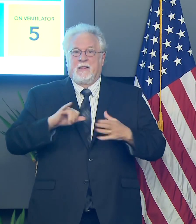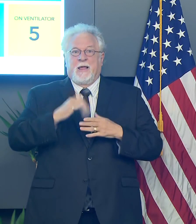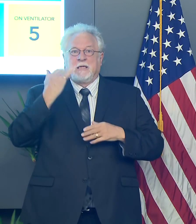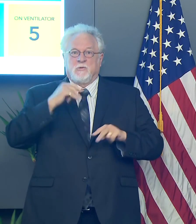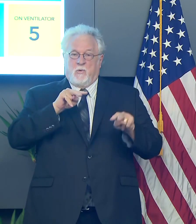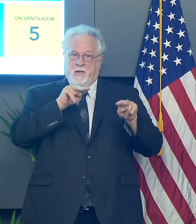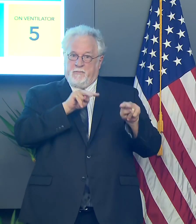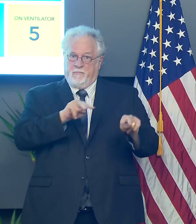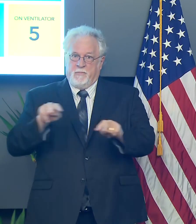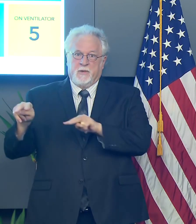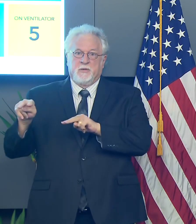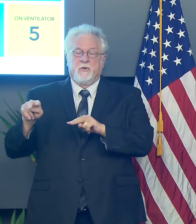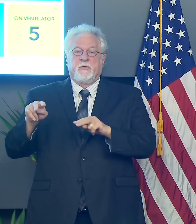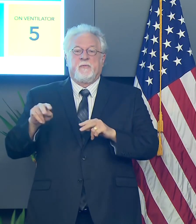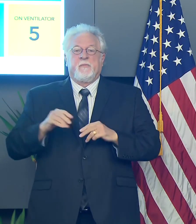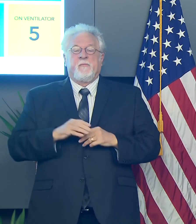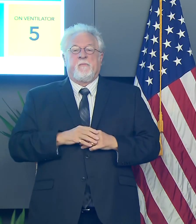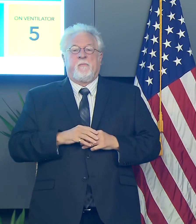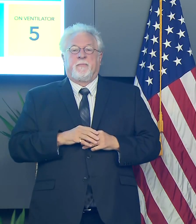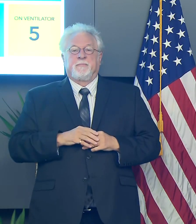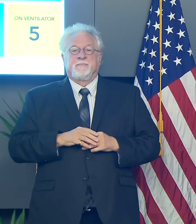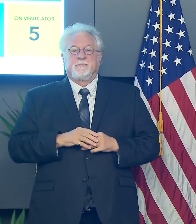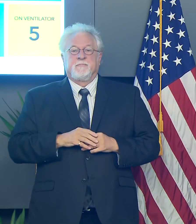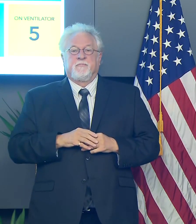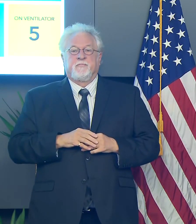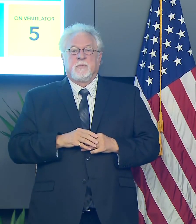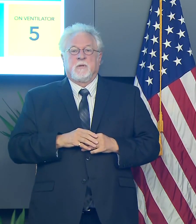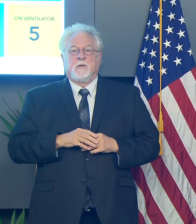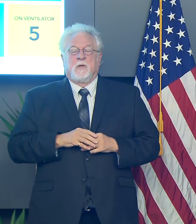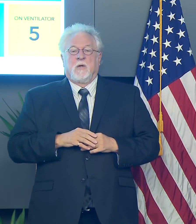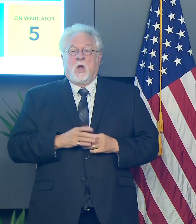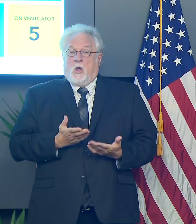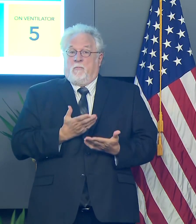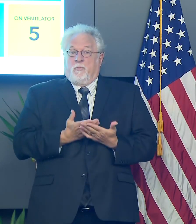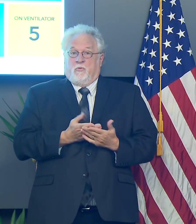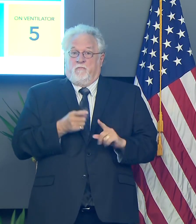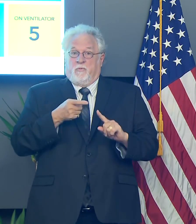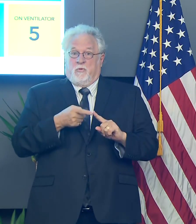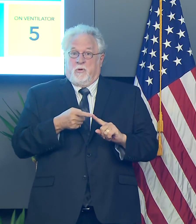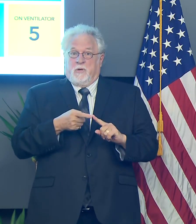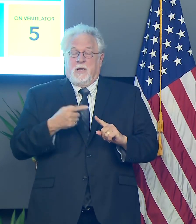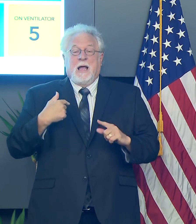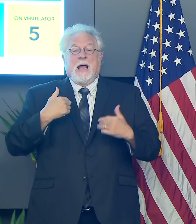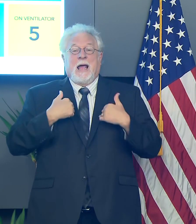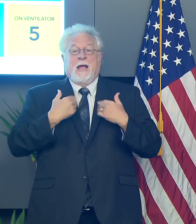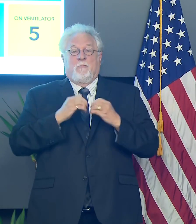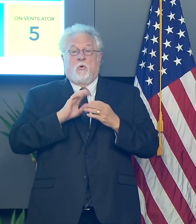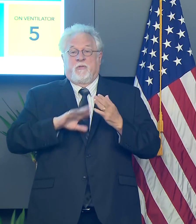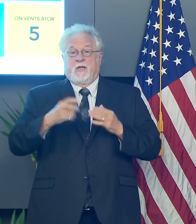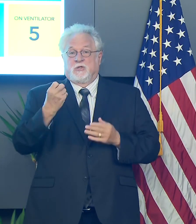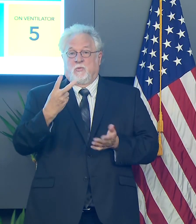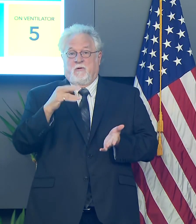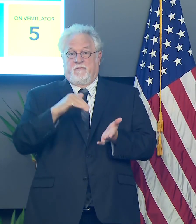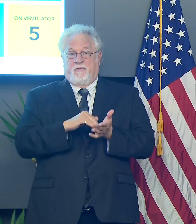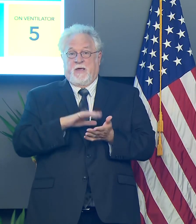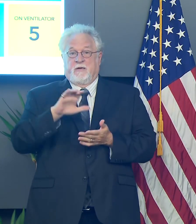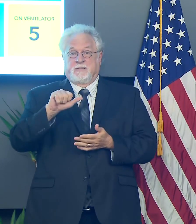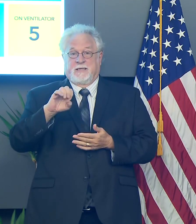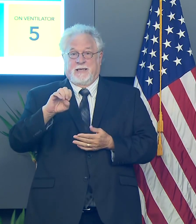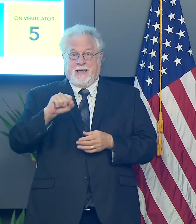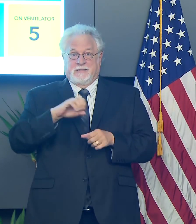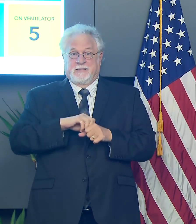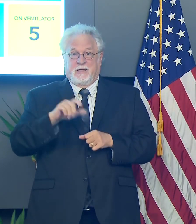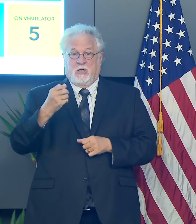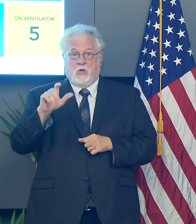this very, very carefully. Um, just to, to prove the point, we've had more than 12,000 cases in